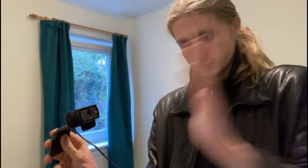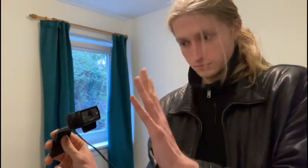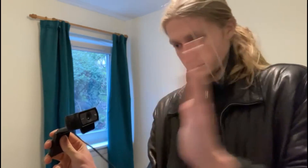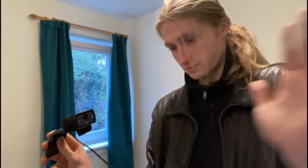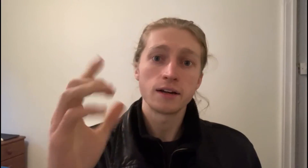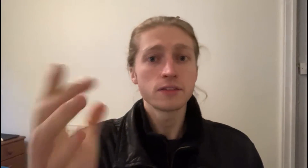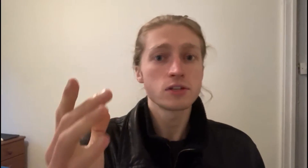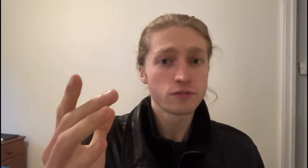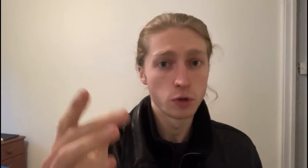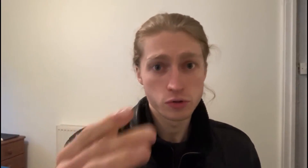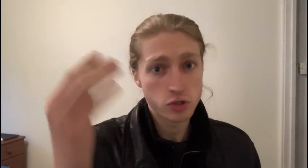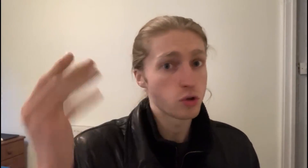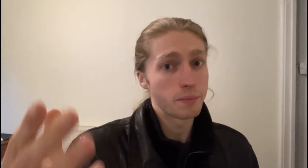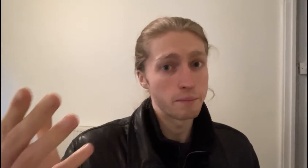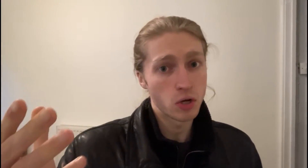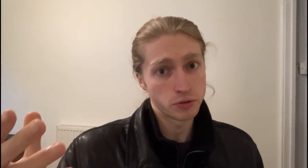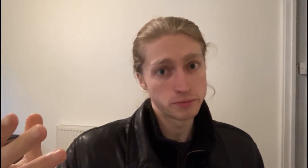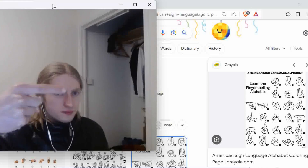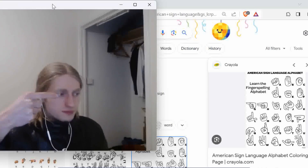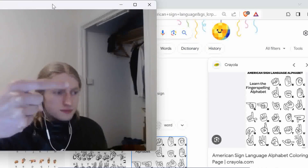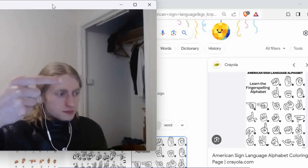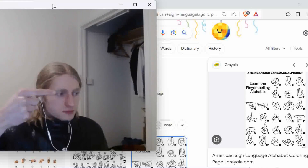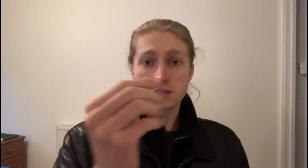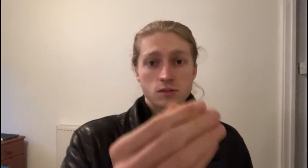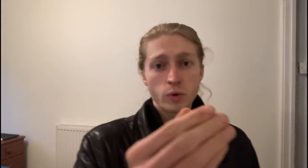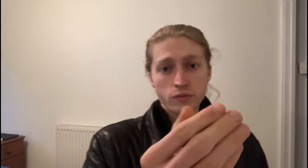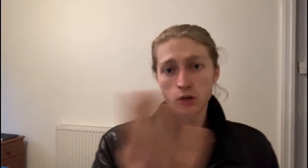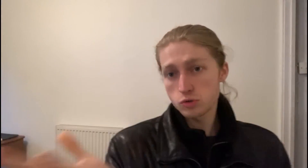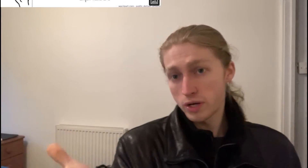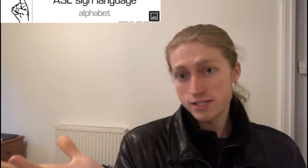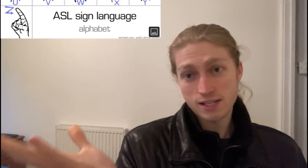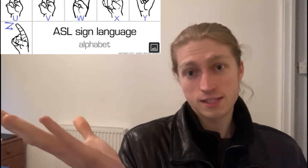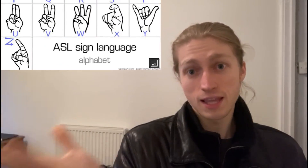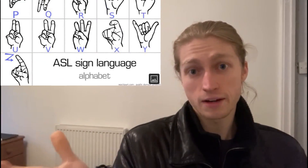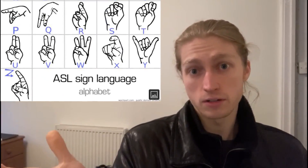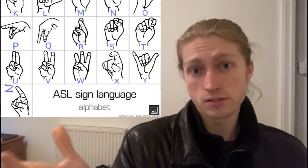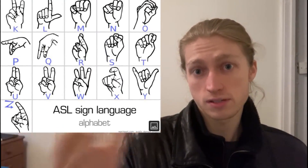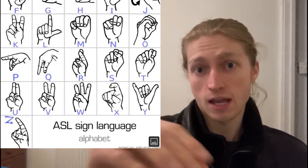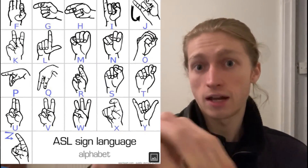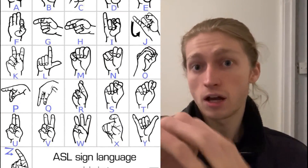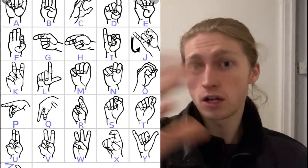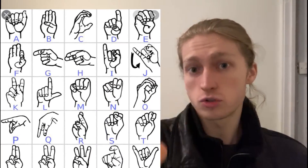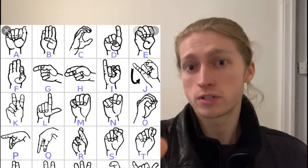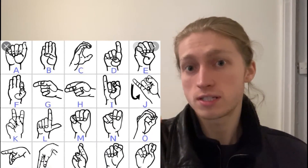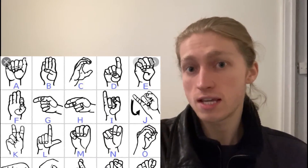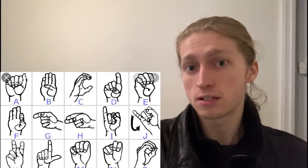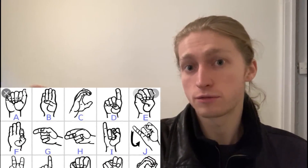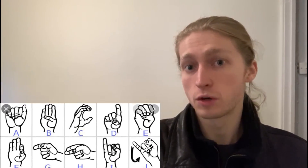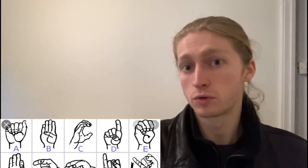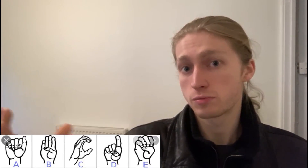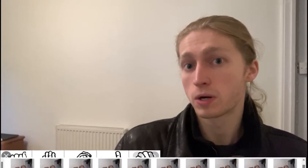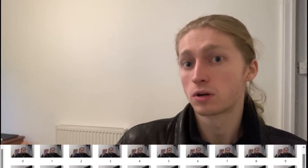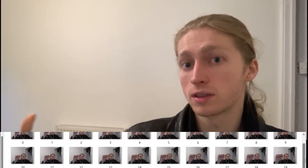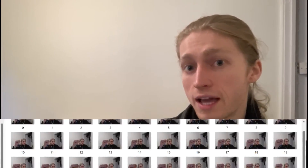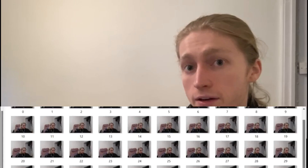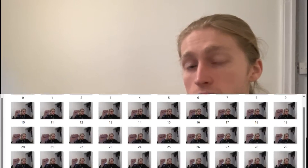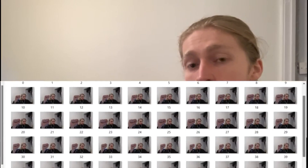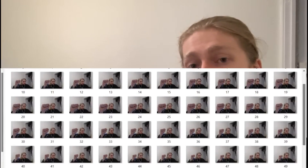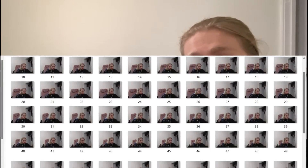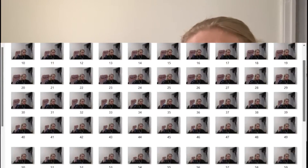I need these photos to train my model. Since we've got 26 letters and 100 data photos per letter, that